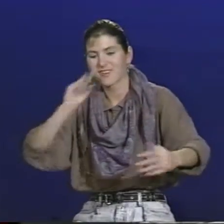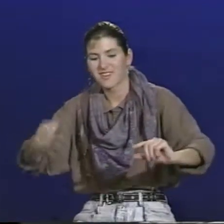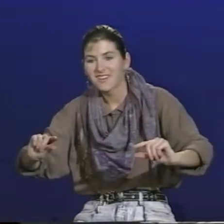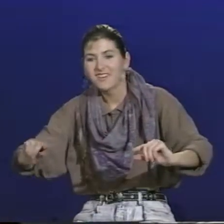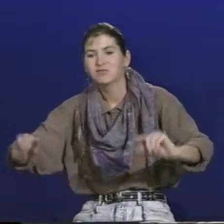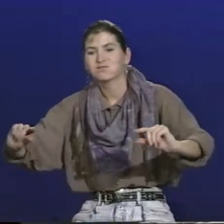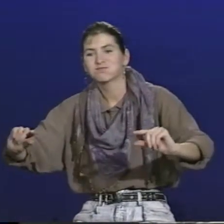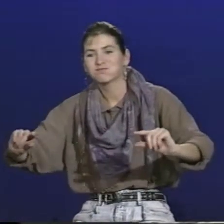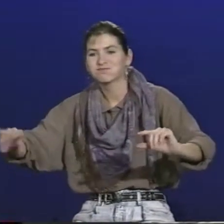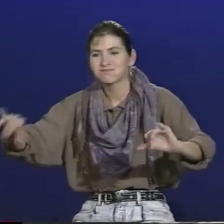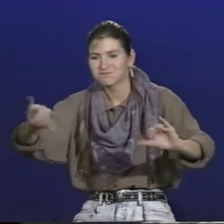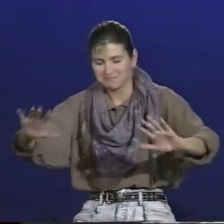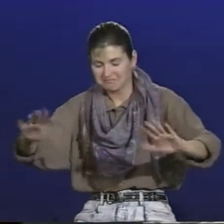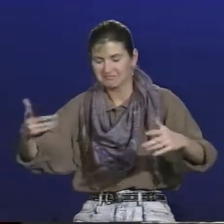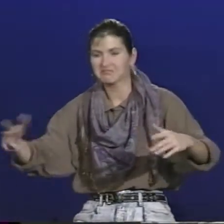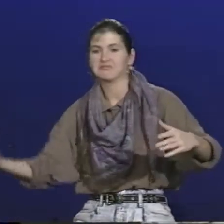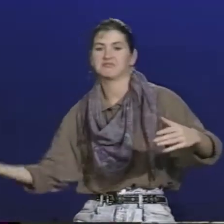pick up this fish when it's done cooking.